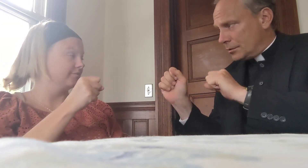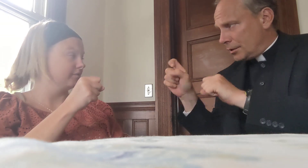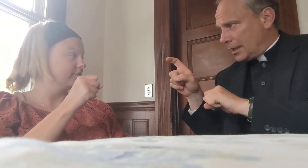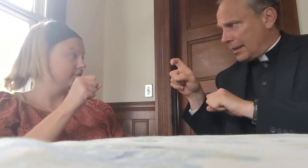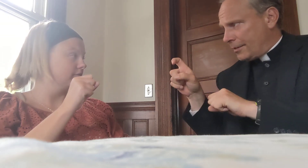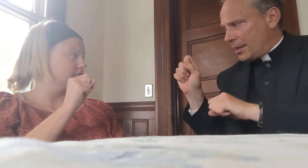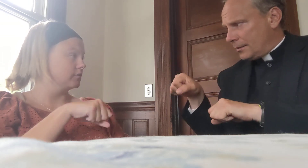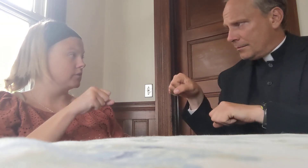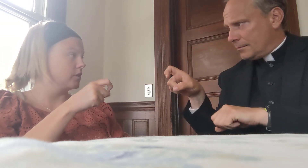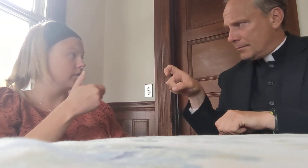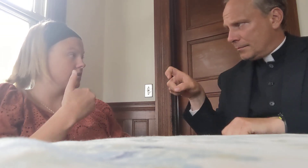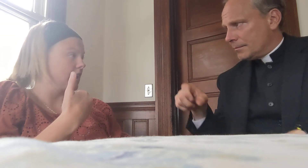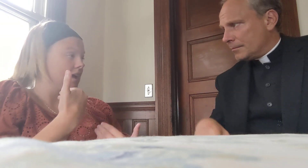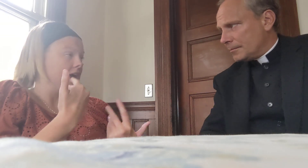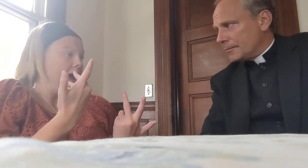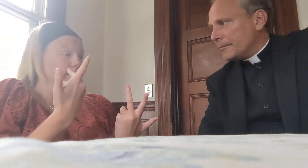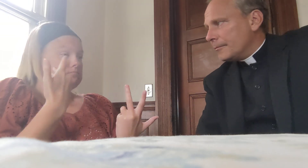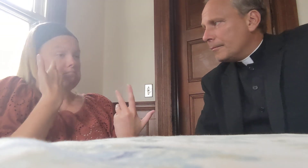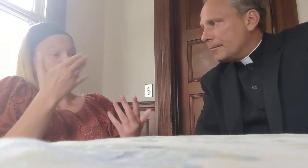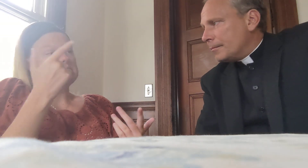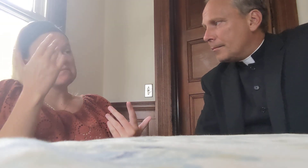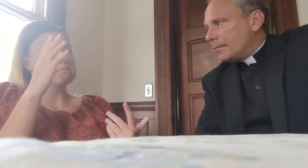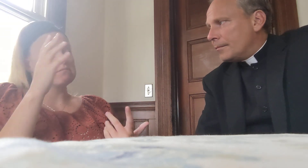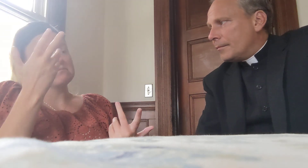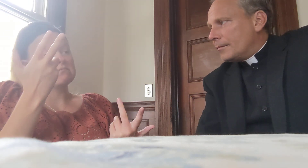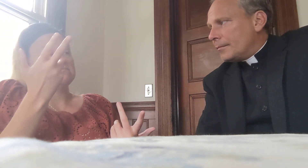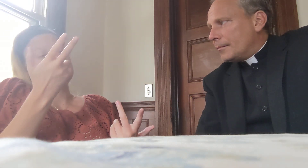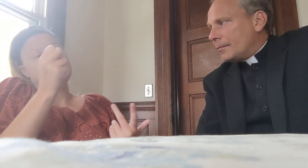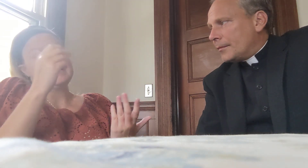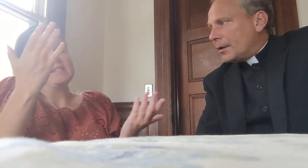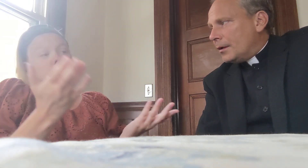do they have that, um,